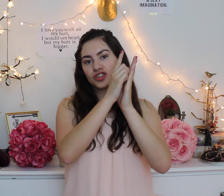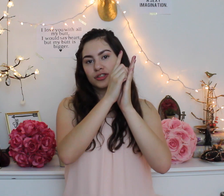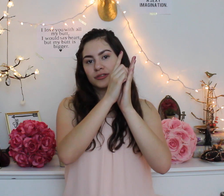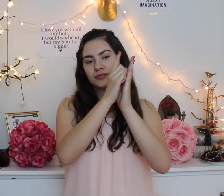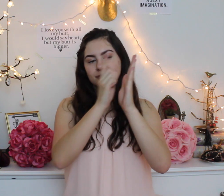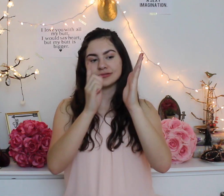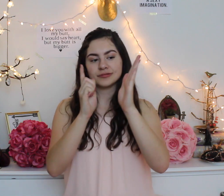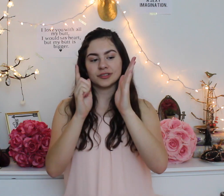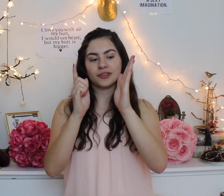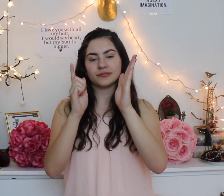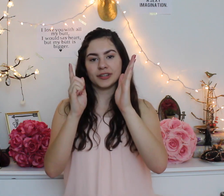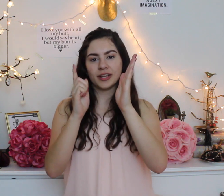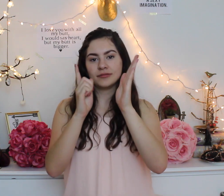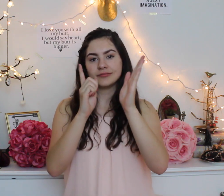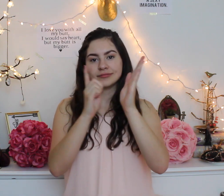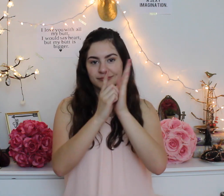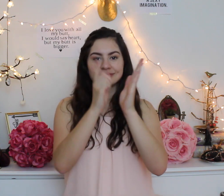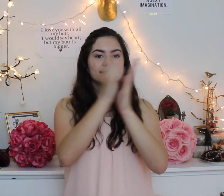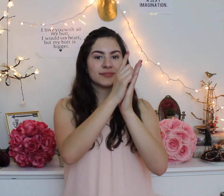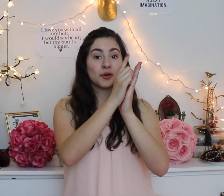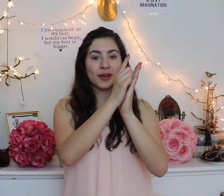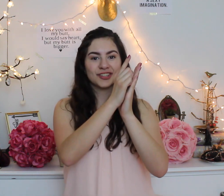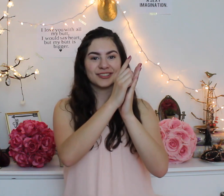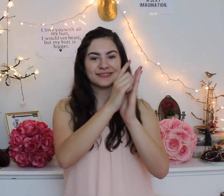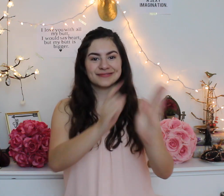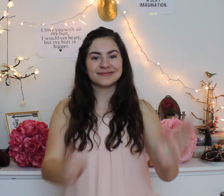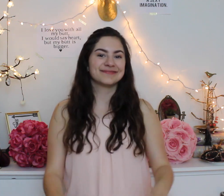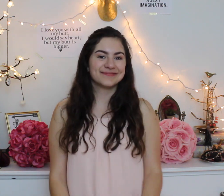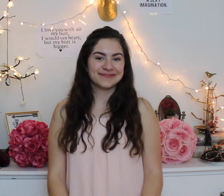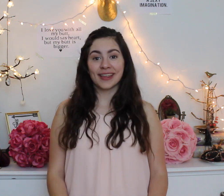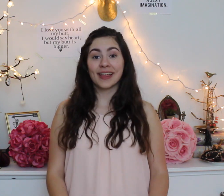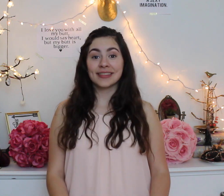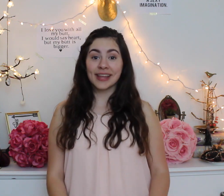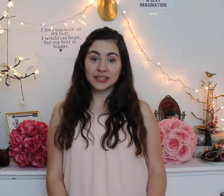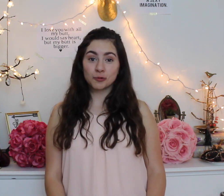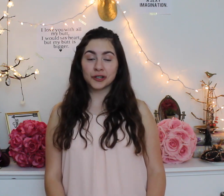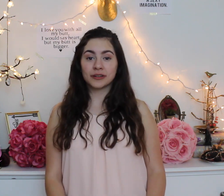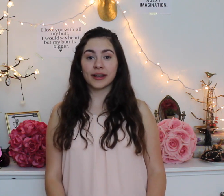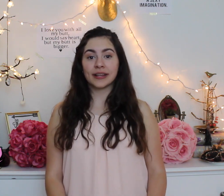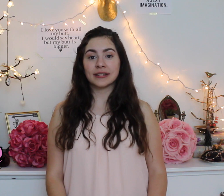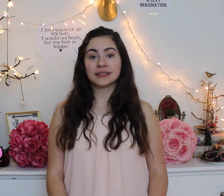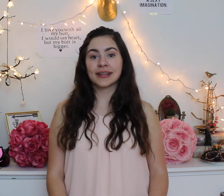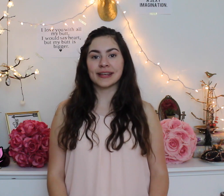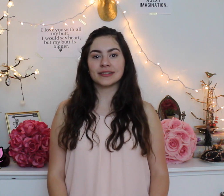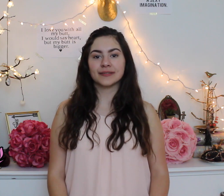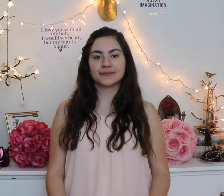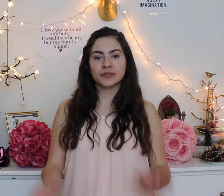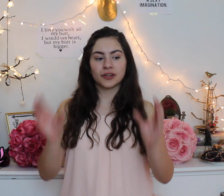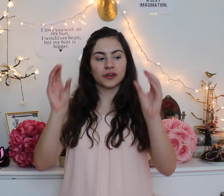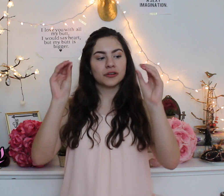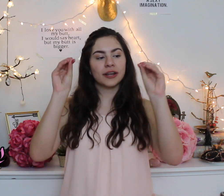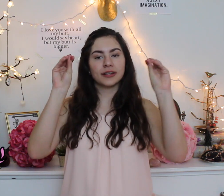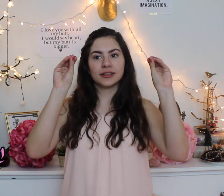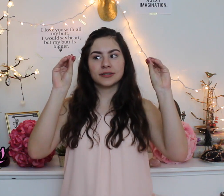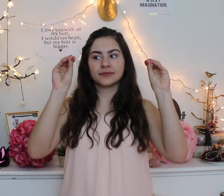so again crush next word is kiss so you're go like this